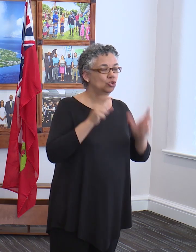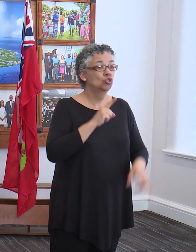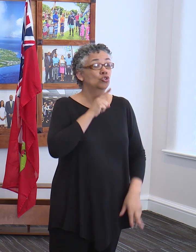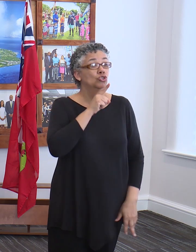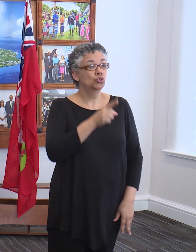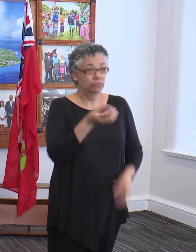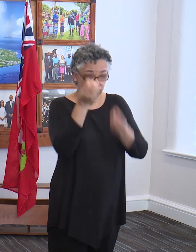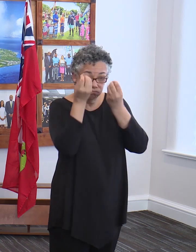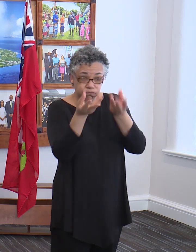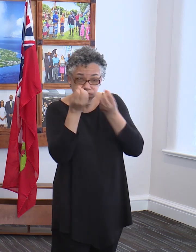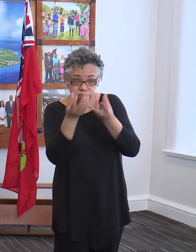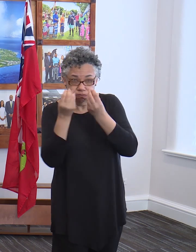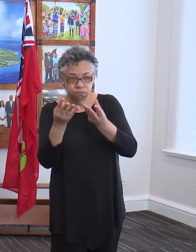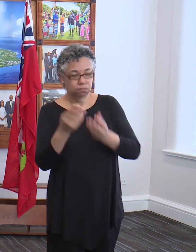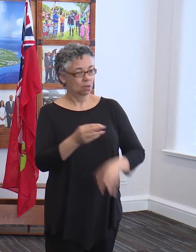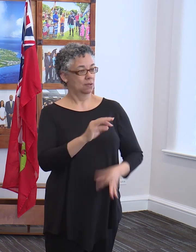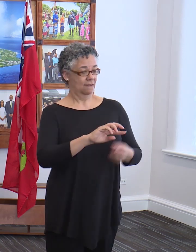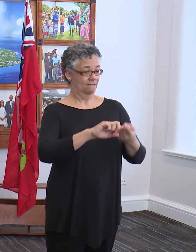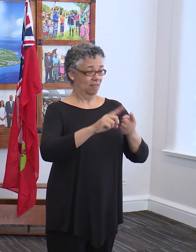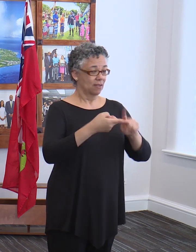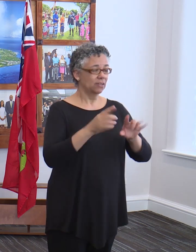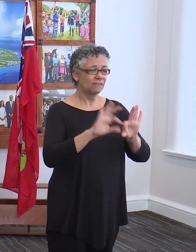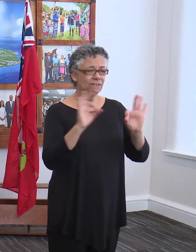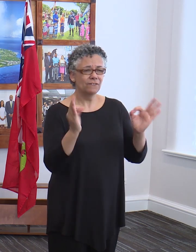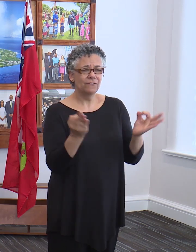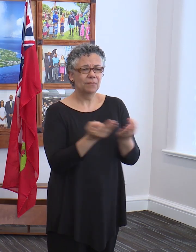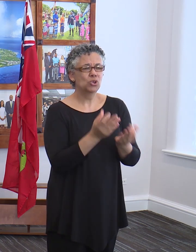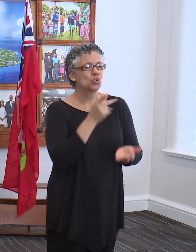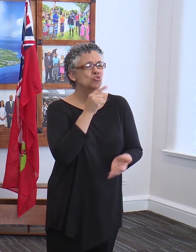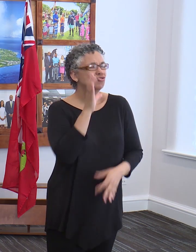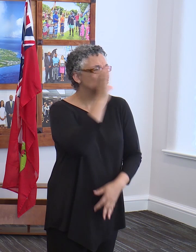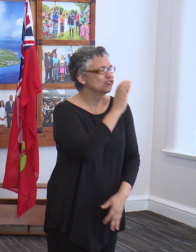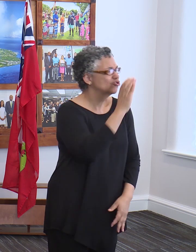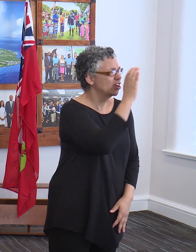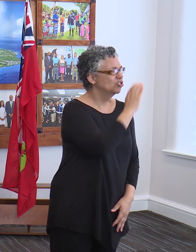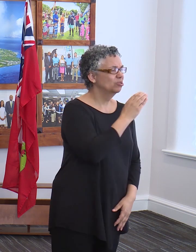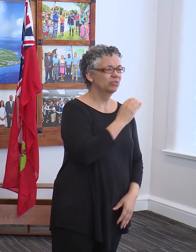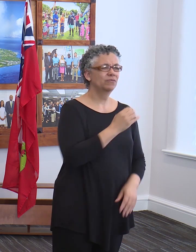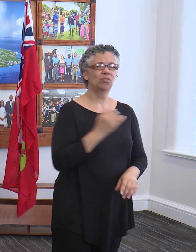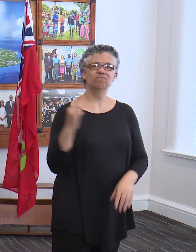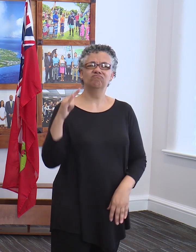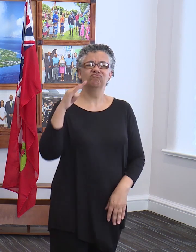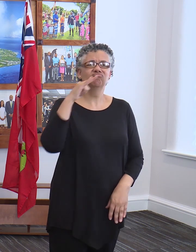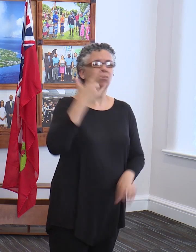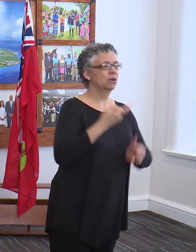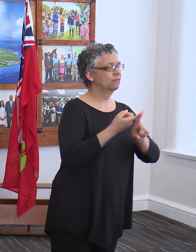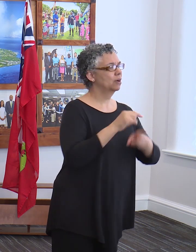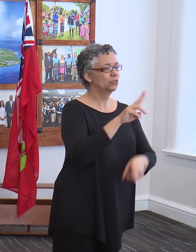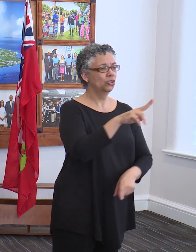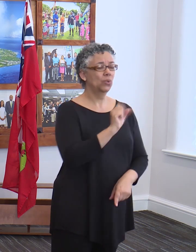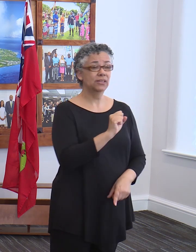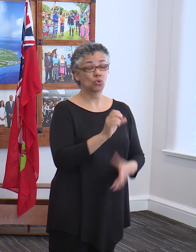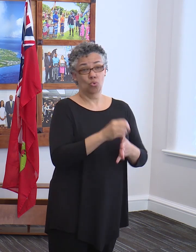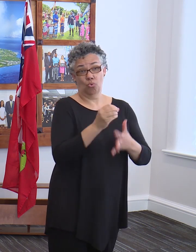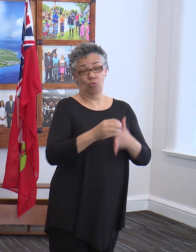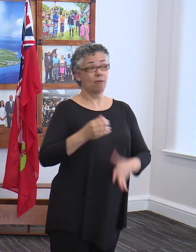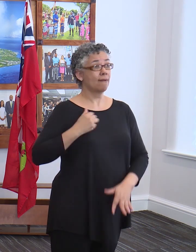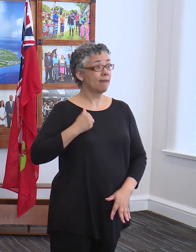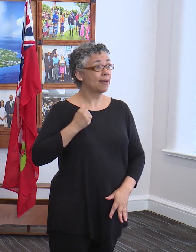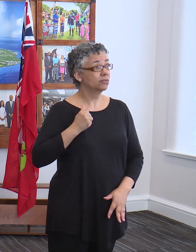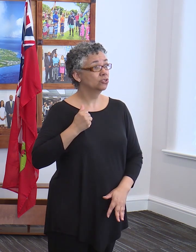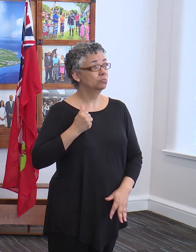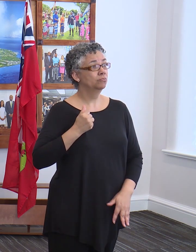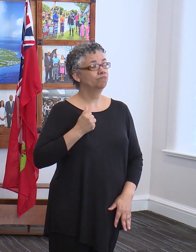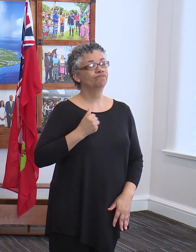that they notify their friends and family who may either be looking for flights from the United States or flights from Canada to be